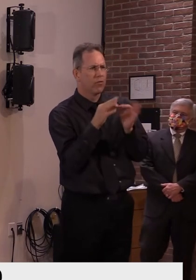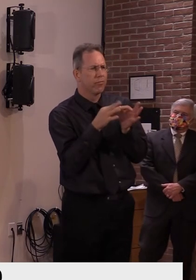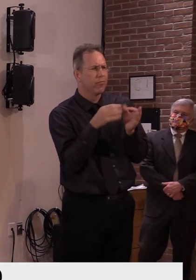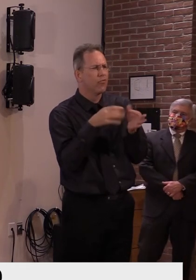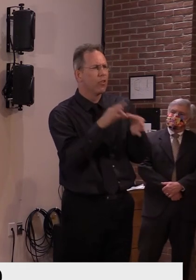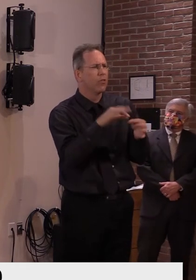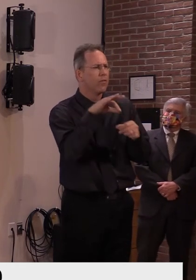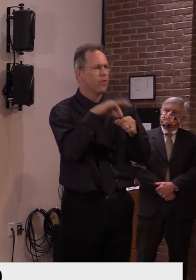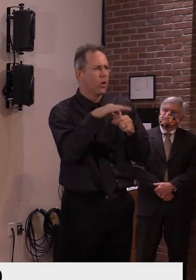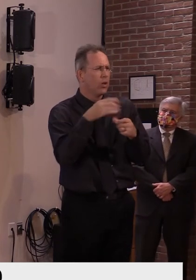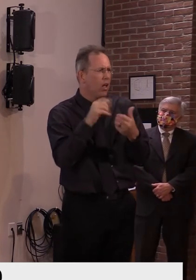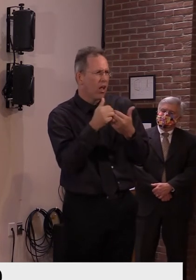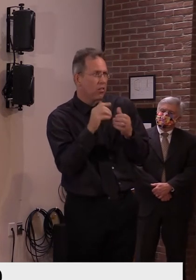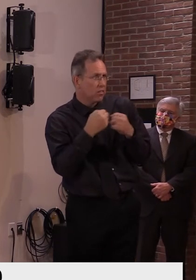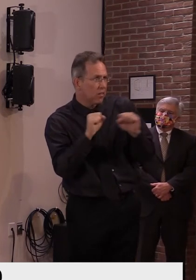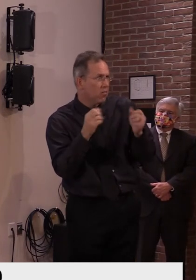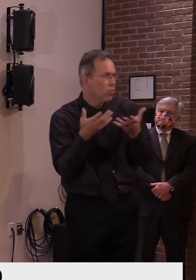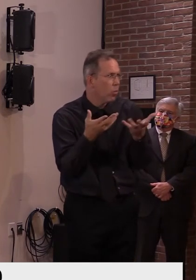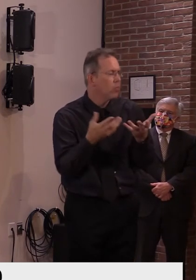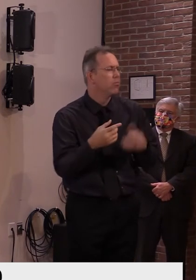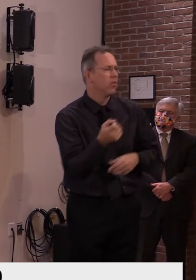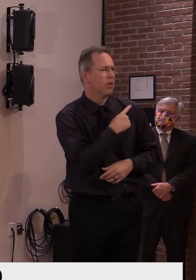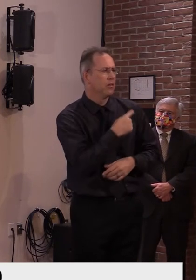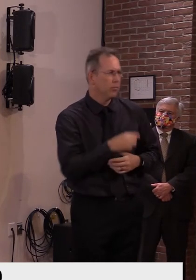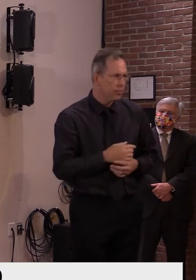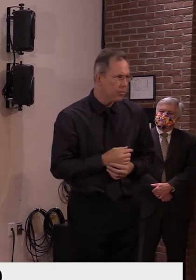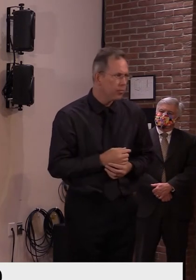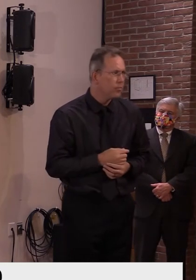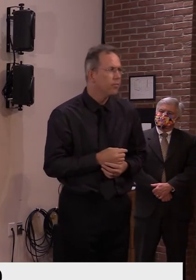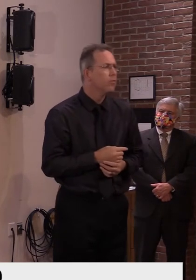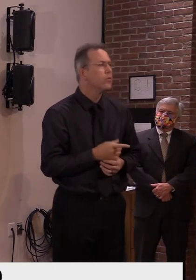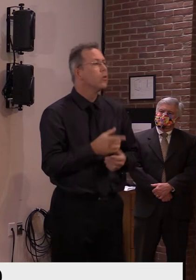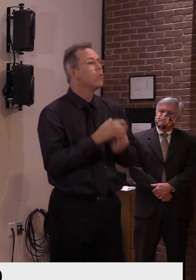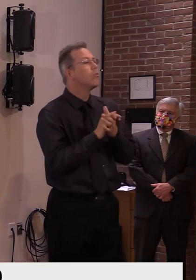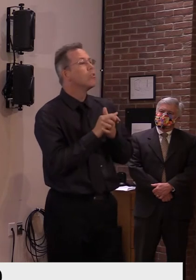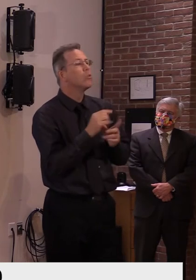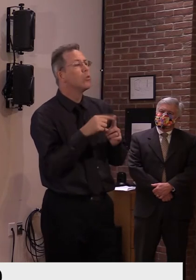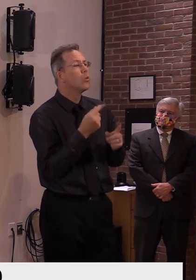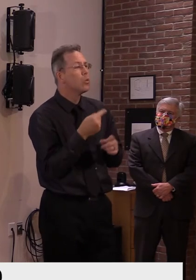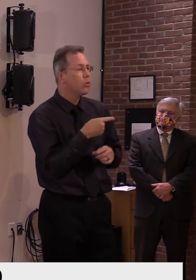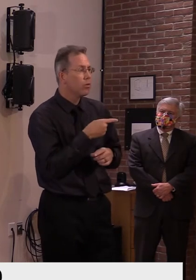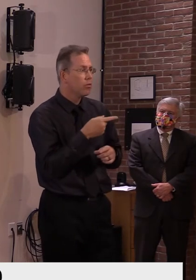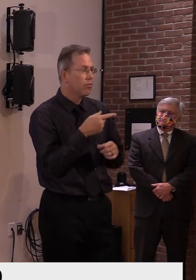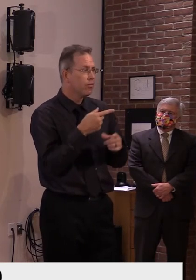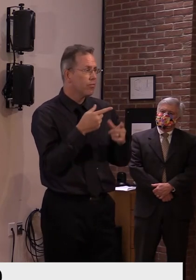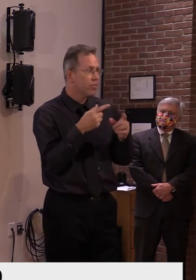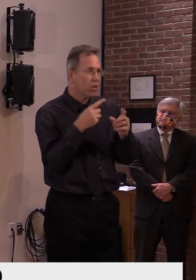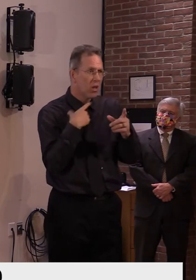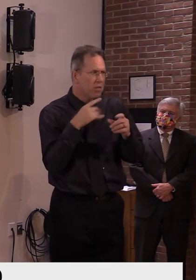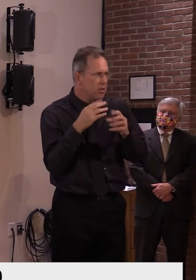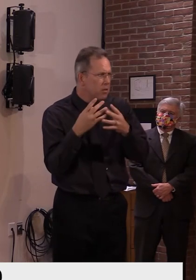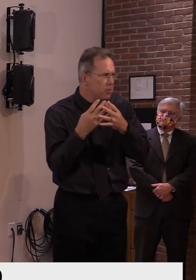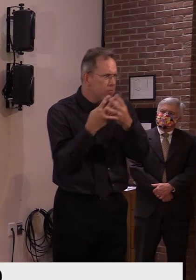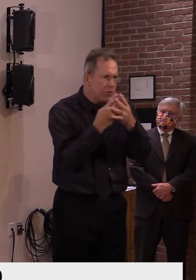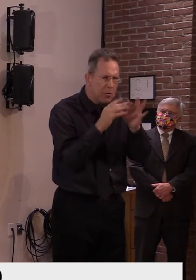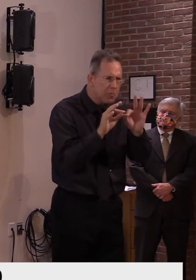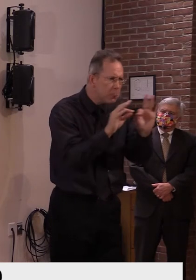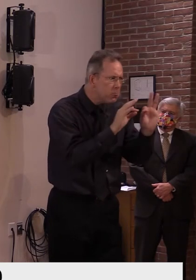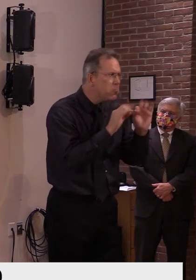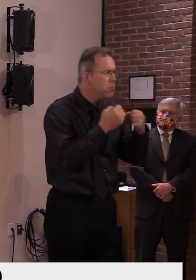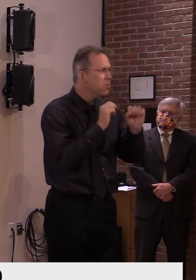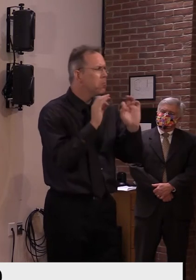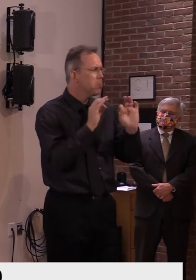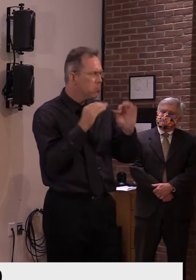2000 inmates. Uh, given that you are considering the lab, uh, given that, are you considering allowing more inmate access to